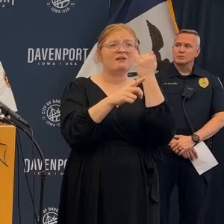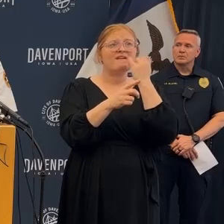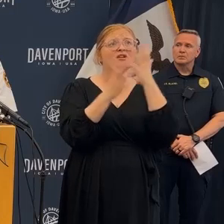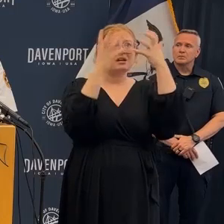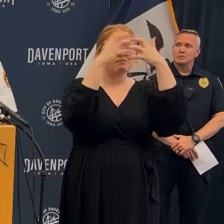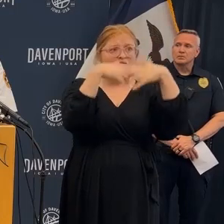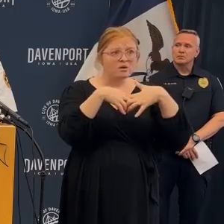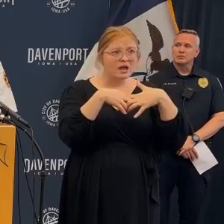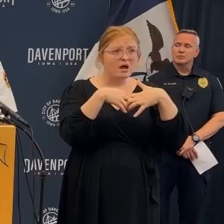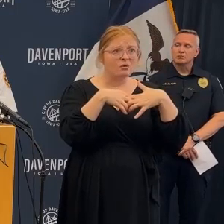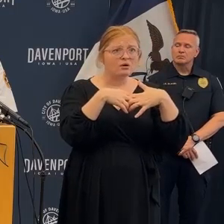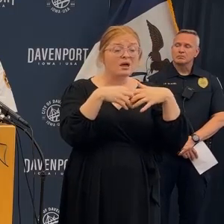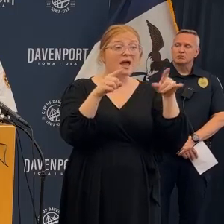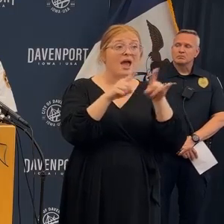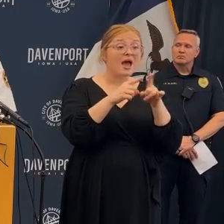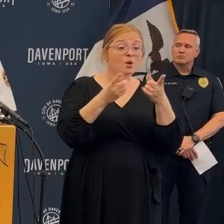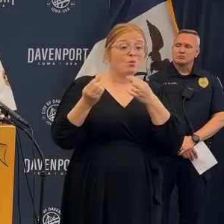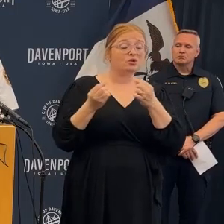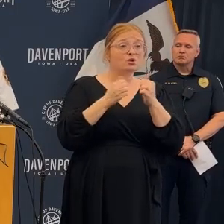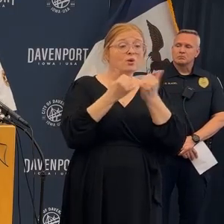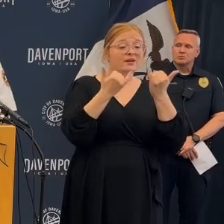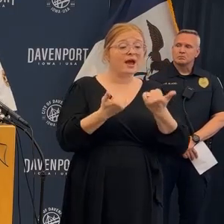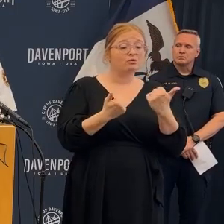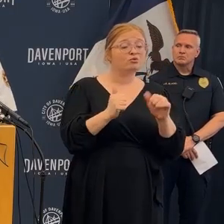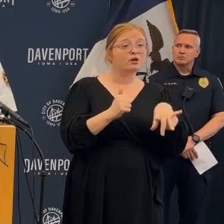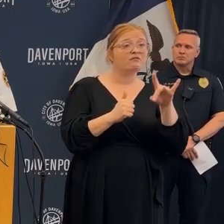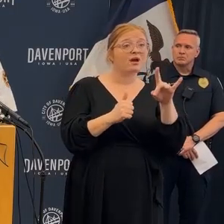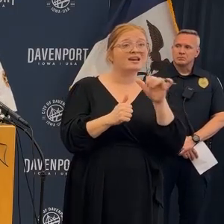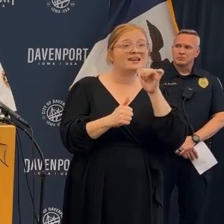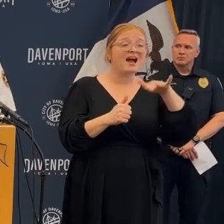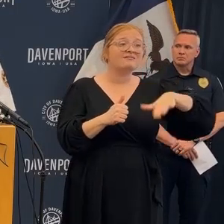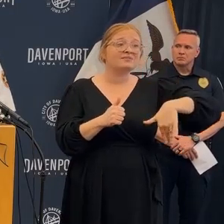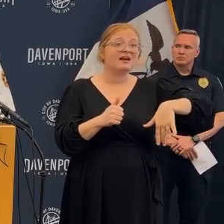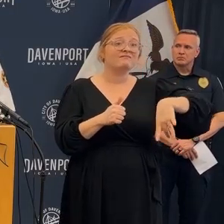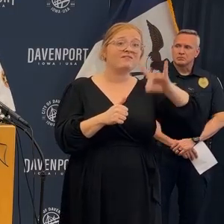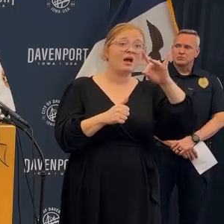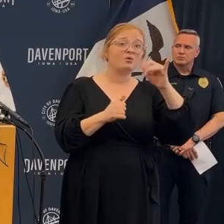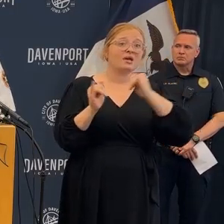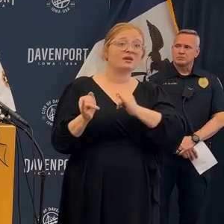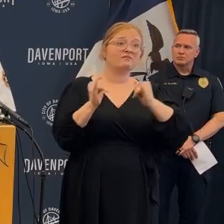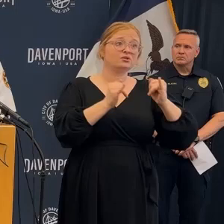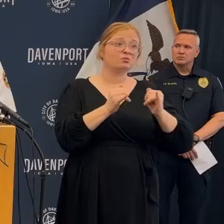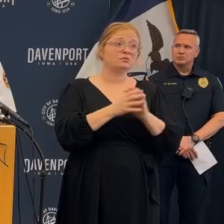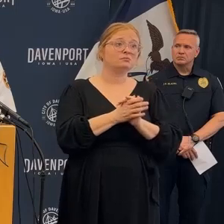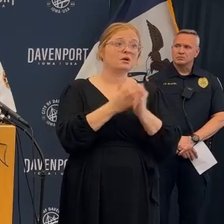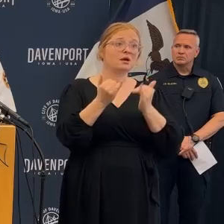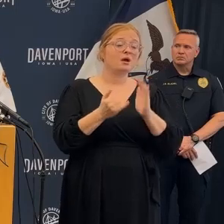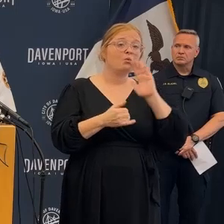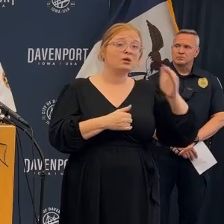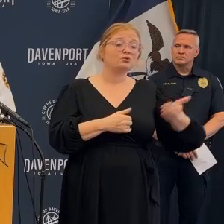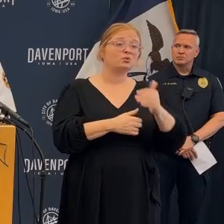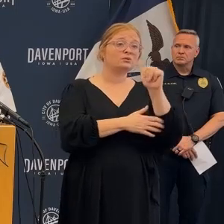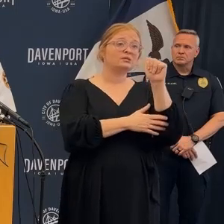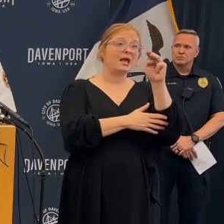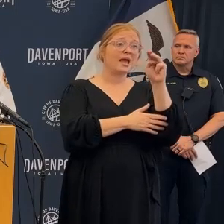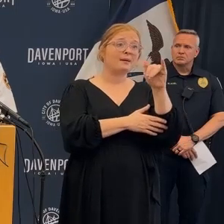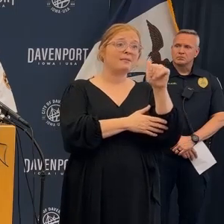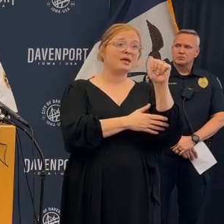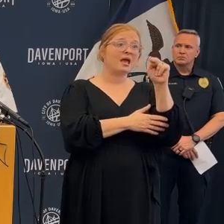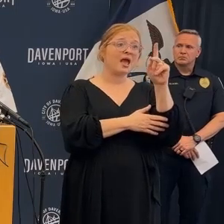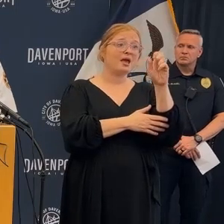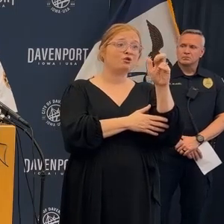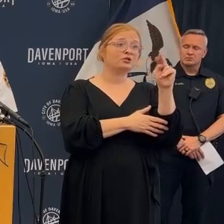and are focused on the investigative aspect of locating unaccounted for individuals. At this time, I'd like to introduce